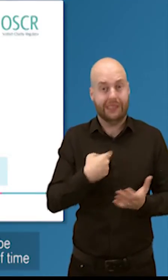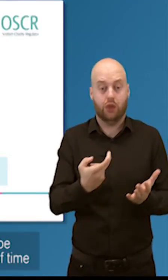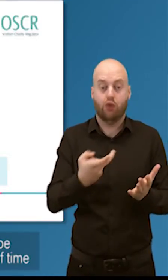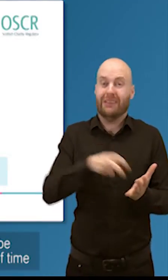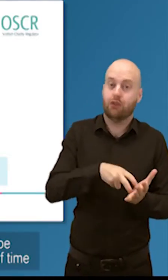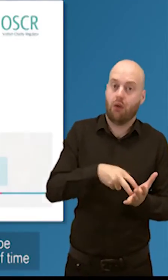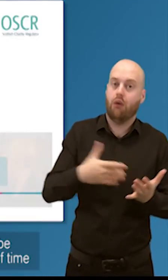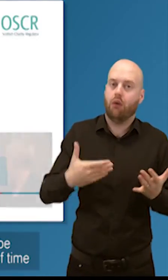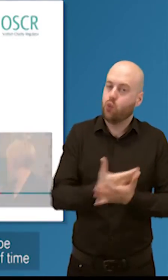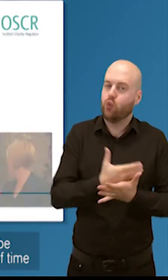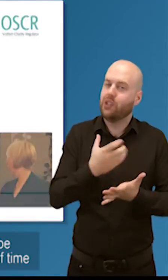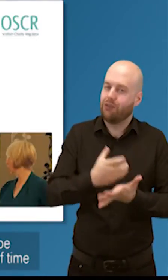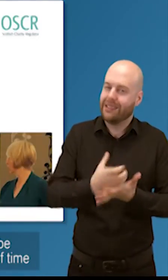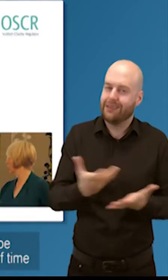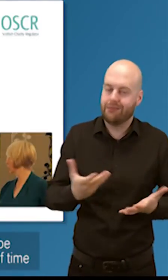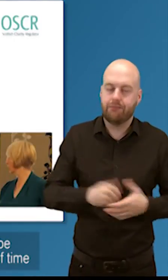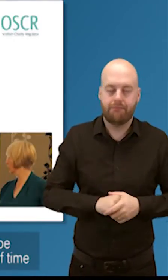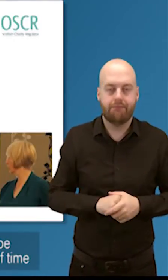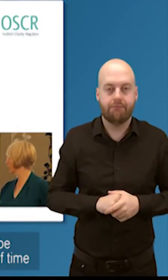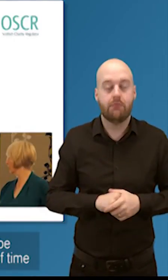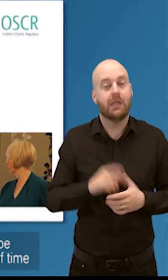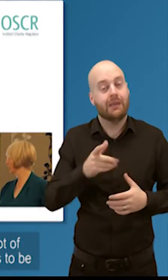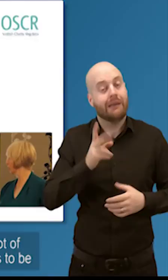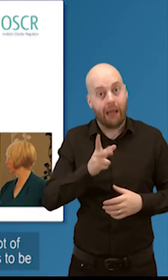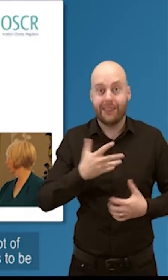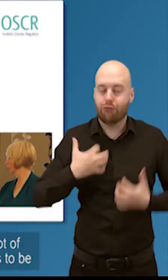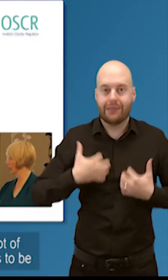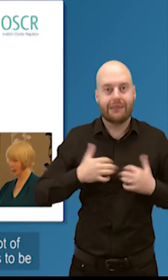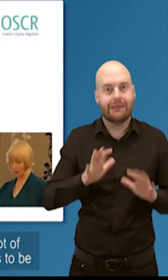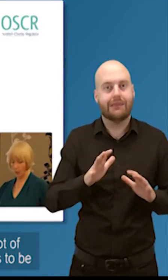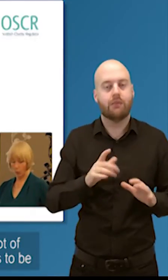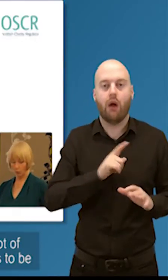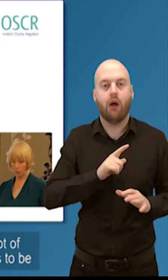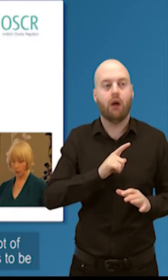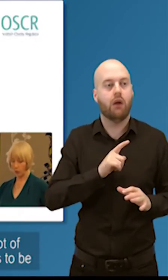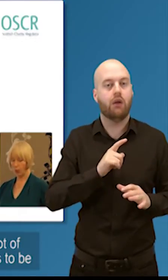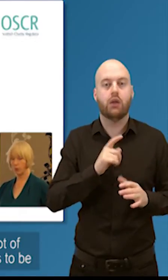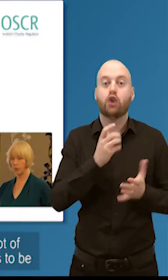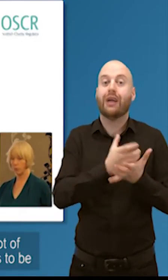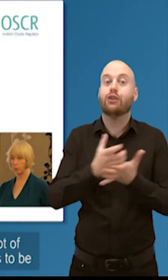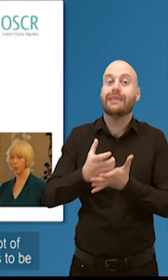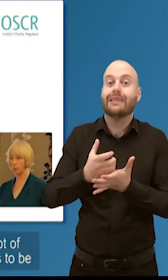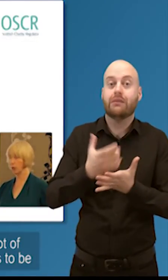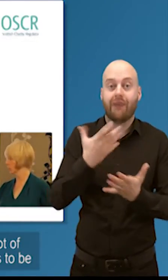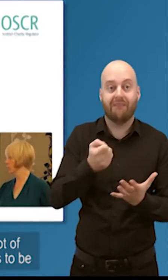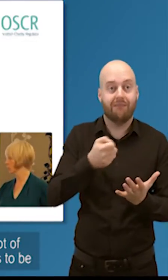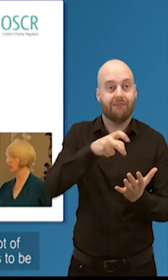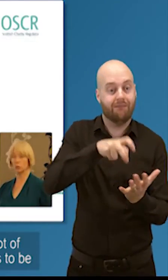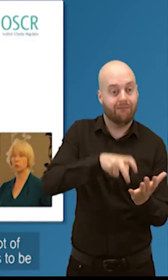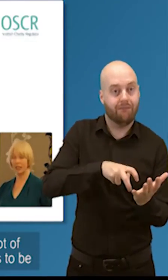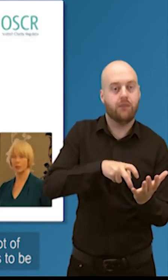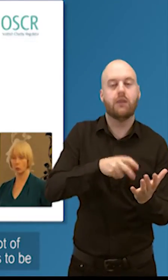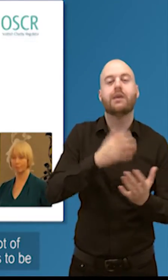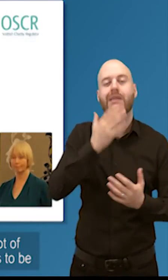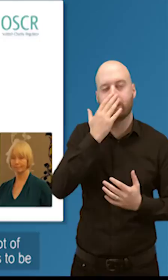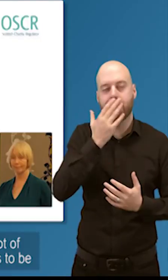books tends to be relatively stable. So although we spend quite a lot of time registering new charities, we also spend quite a lot of time helping charities to